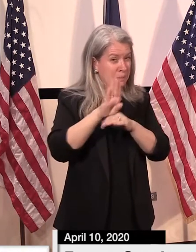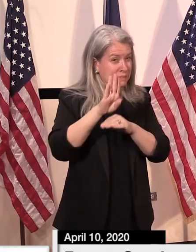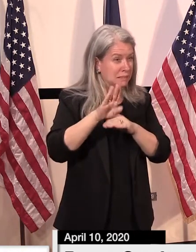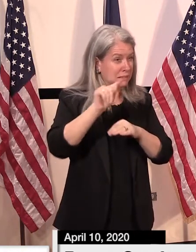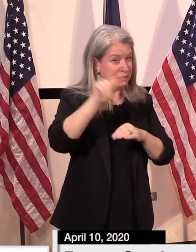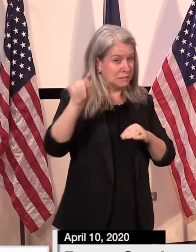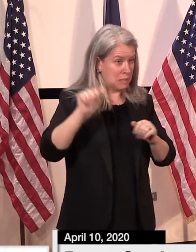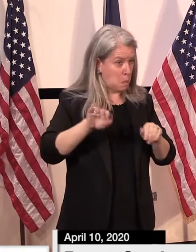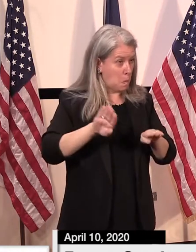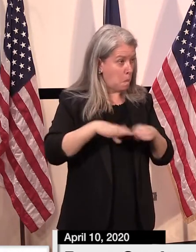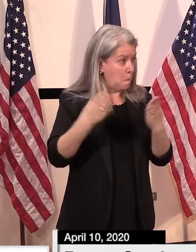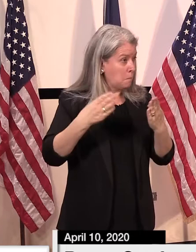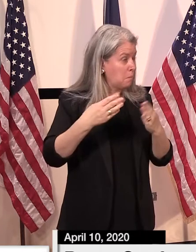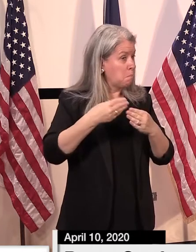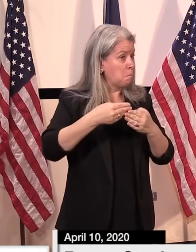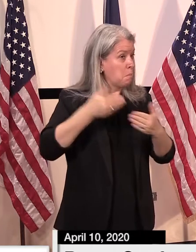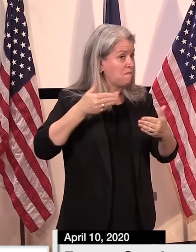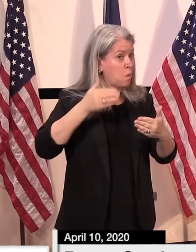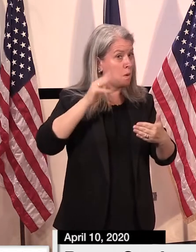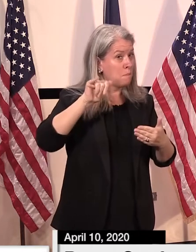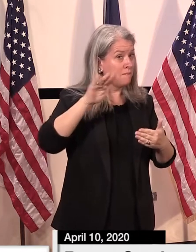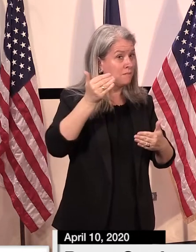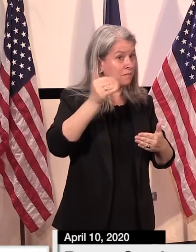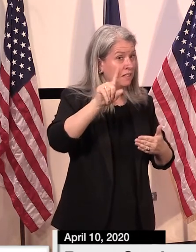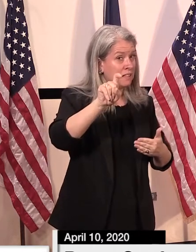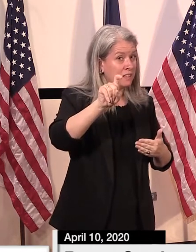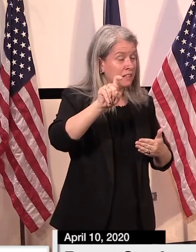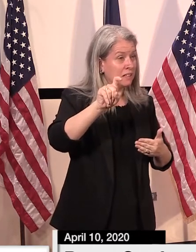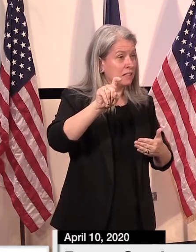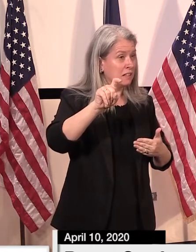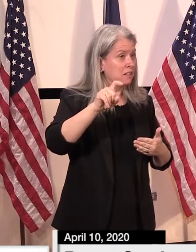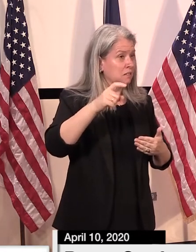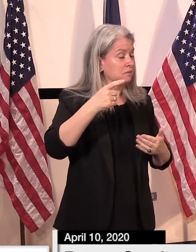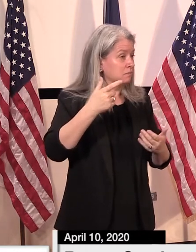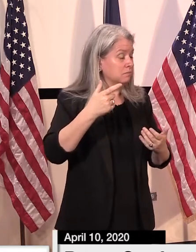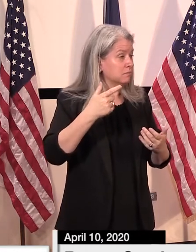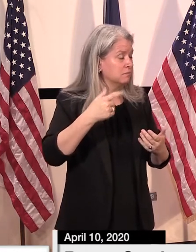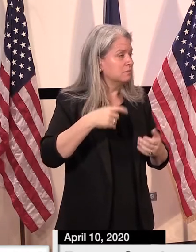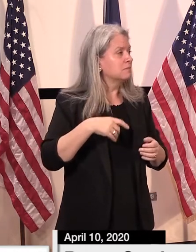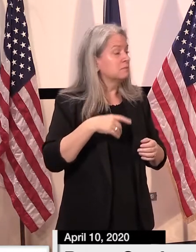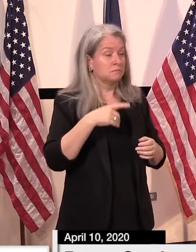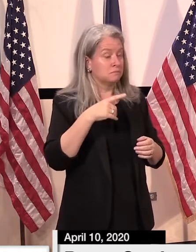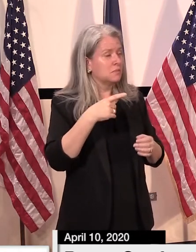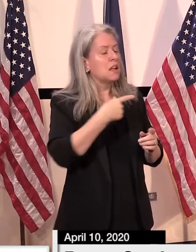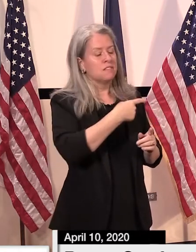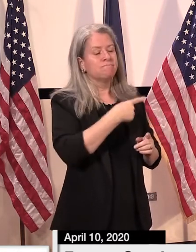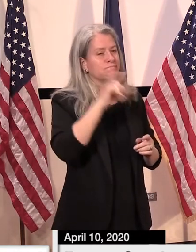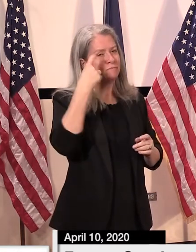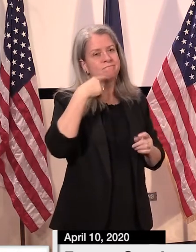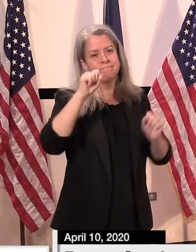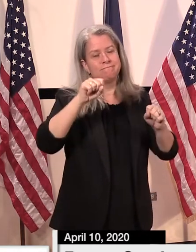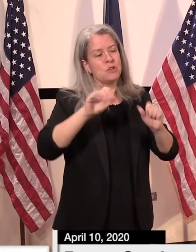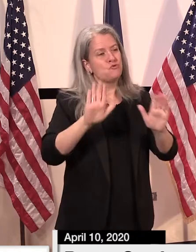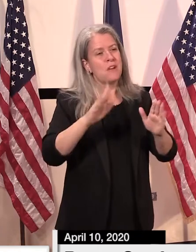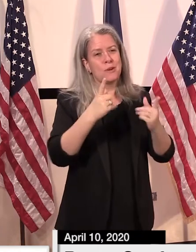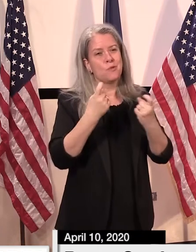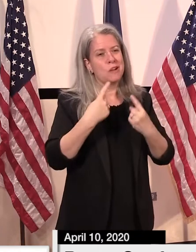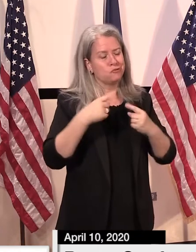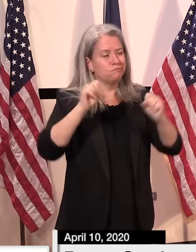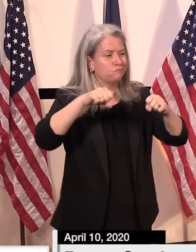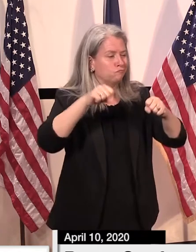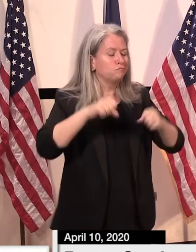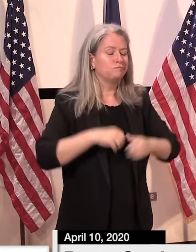open before May 15th on essential businesses? Yeah, that's a great question. And while I